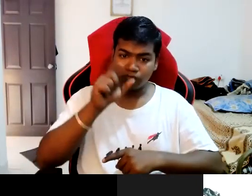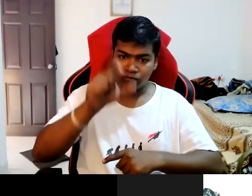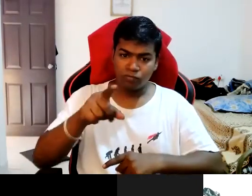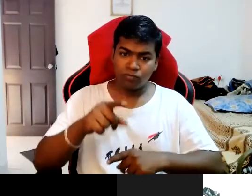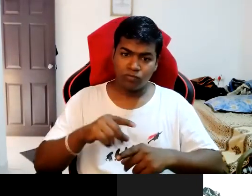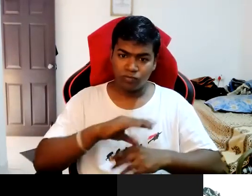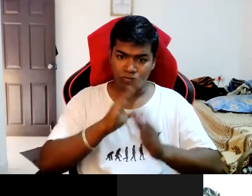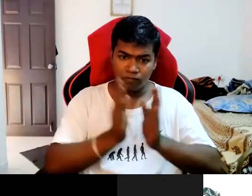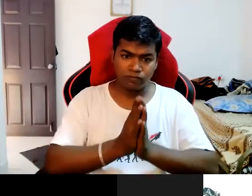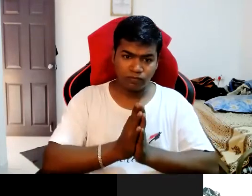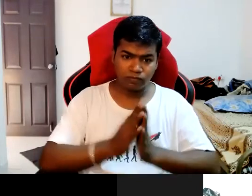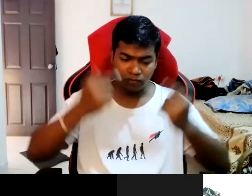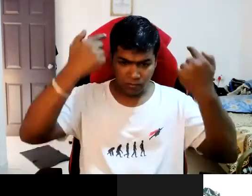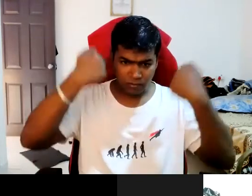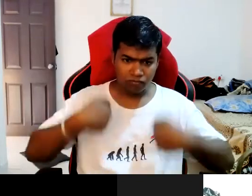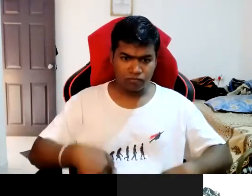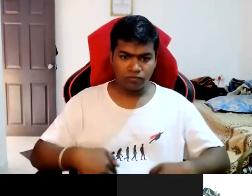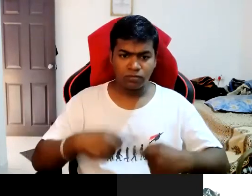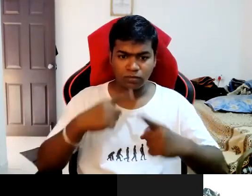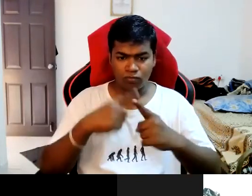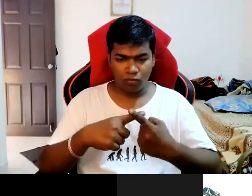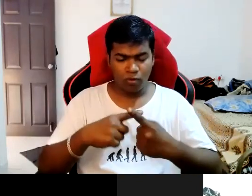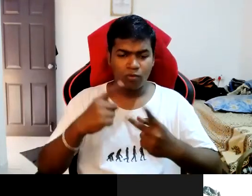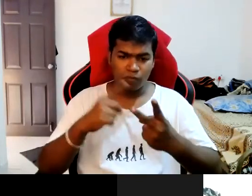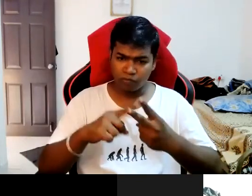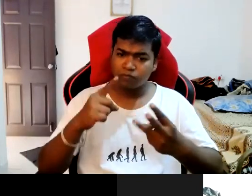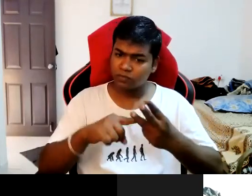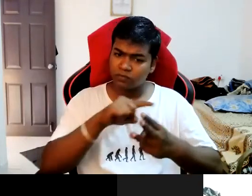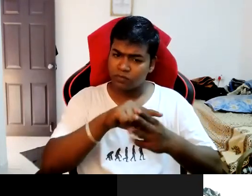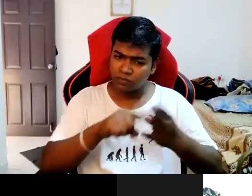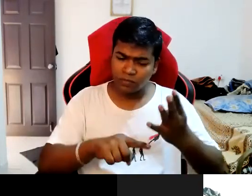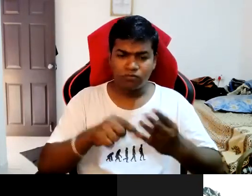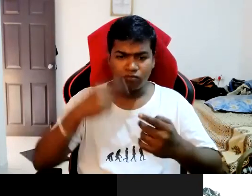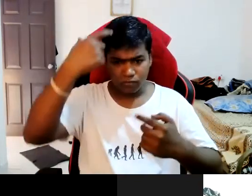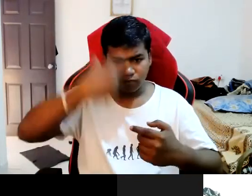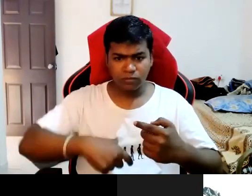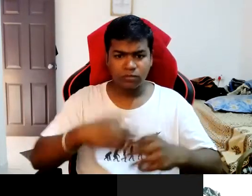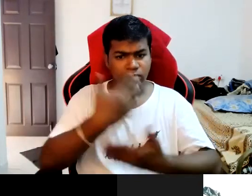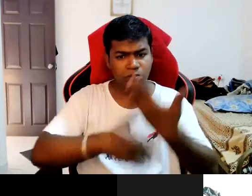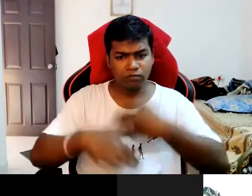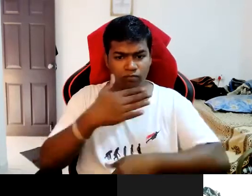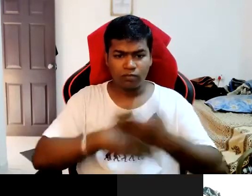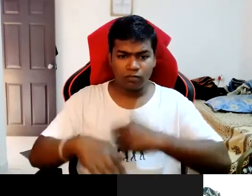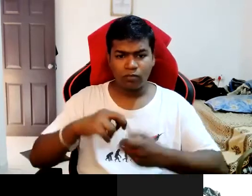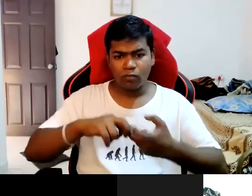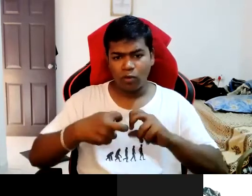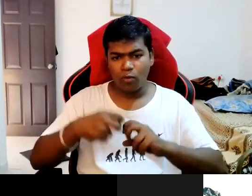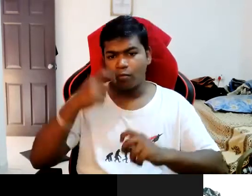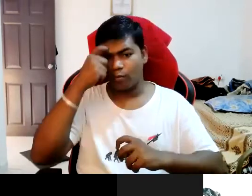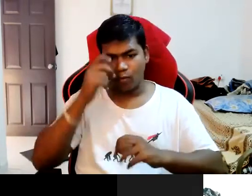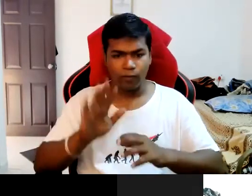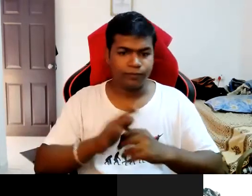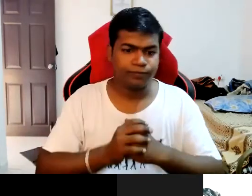can't tell exactly one part I had a problem because in the OINU that